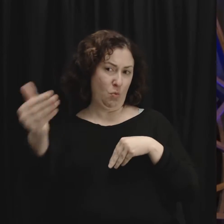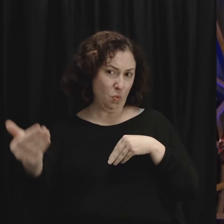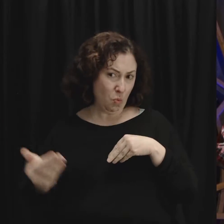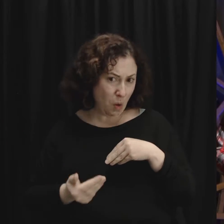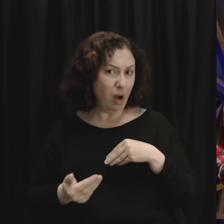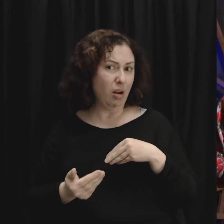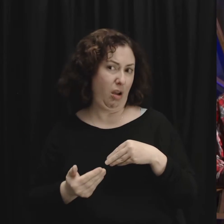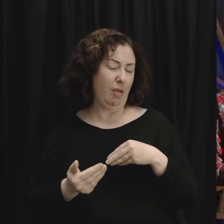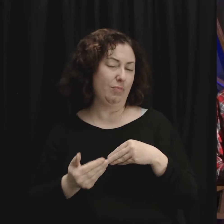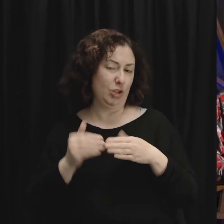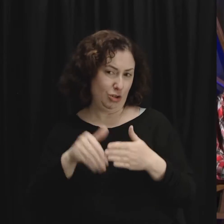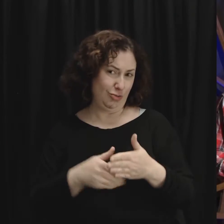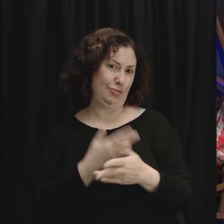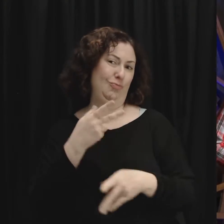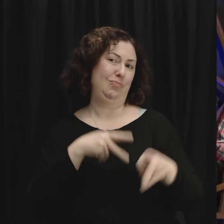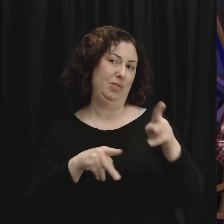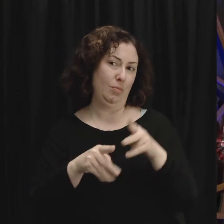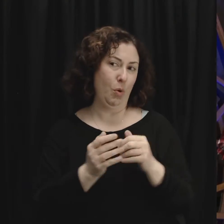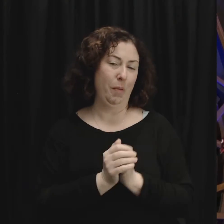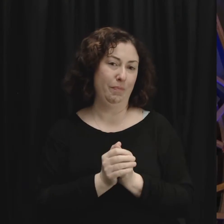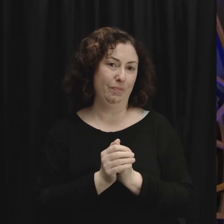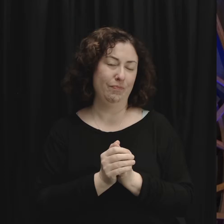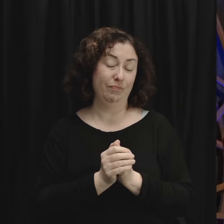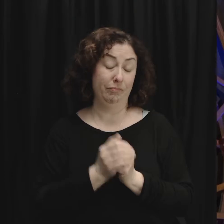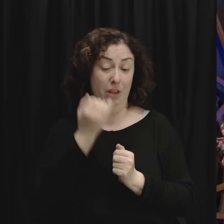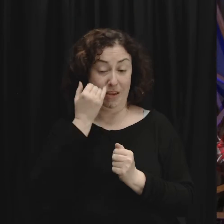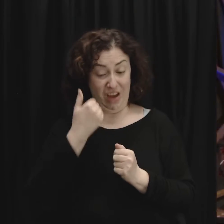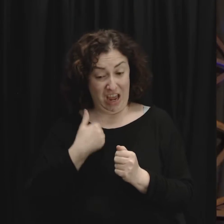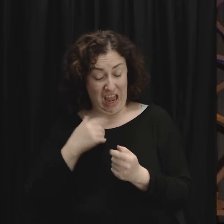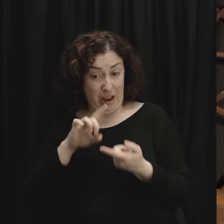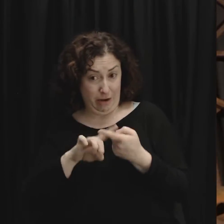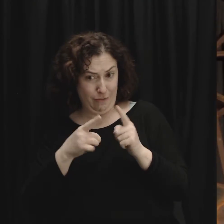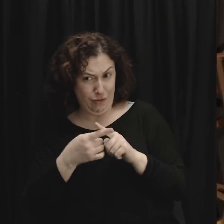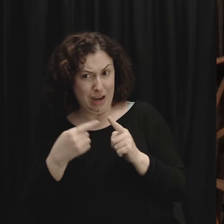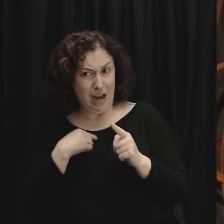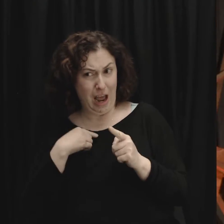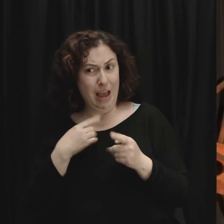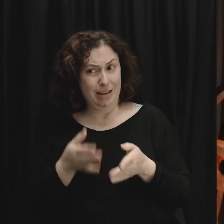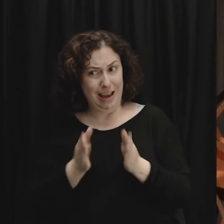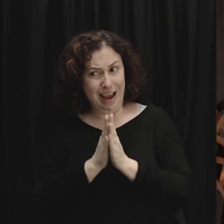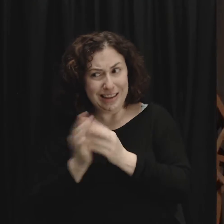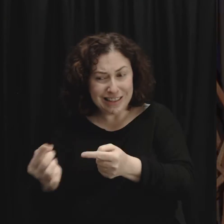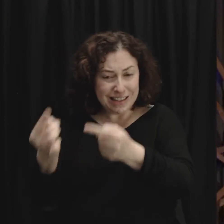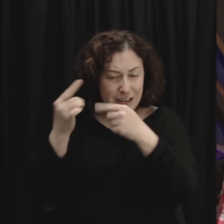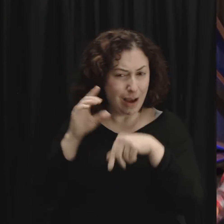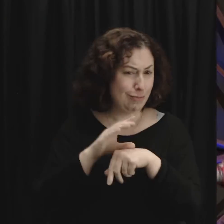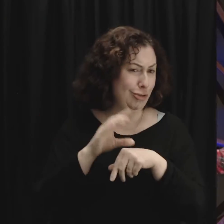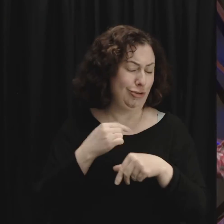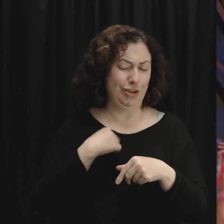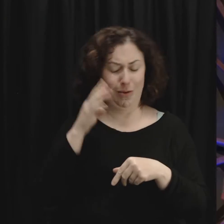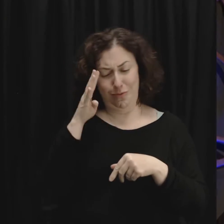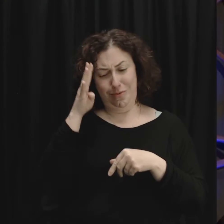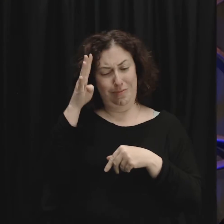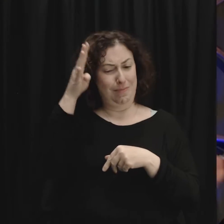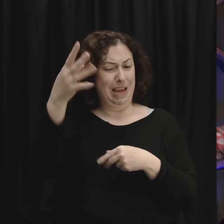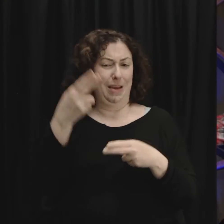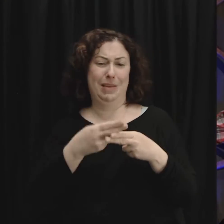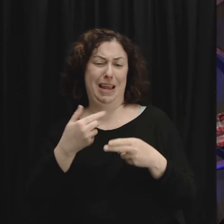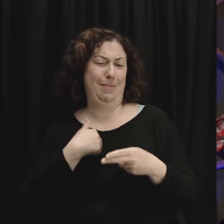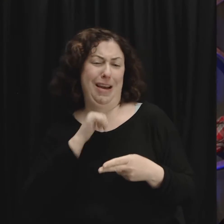Here's what I know, is that if I had a friend that I invited to church, I'm just going to make up a name because I don't have any friends, so I'll just call him Joe,